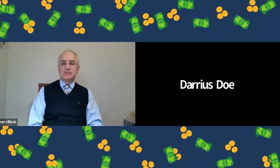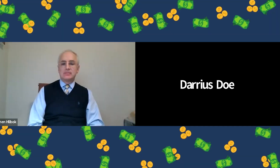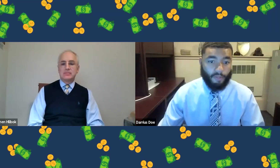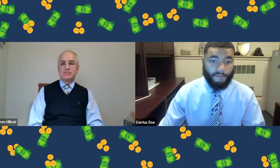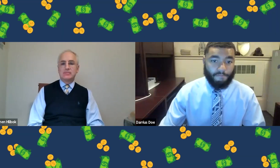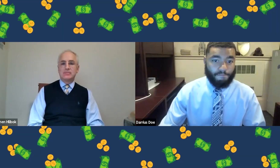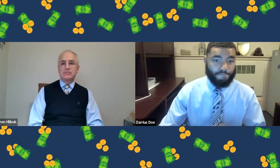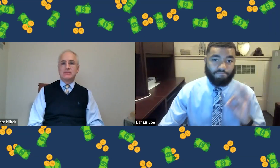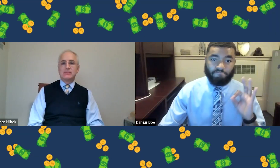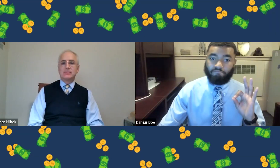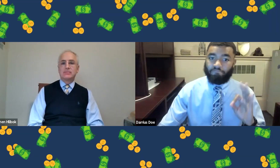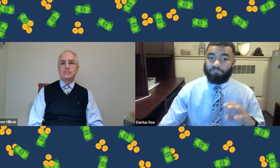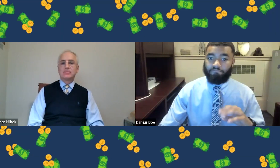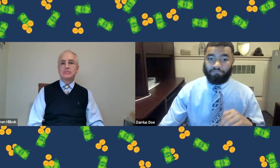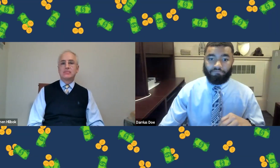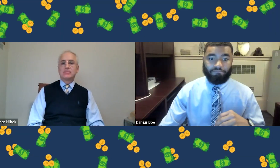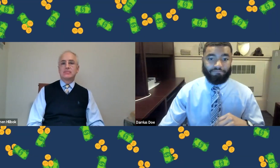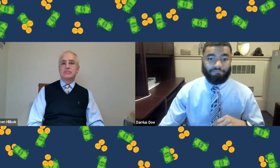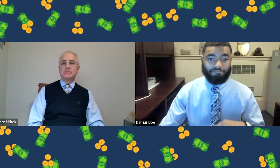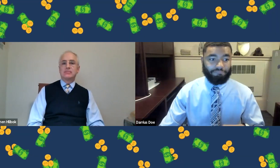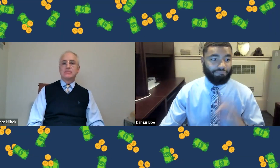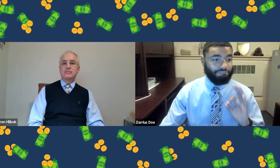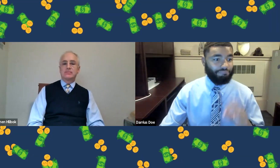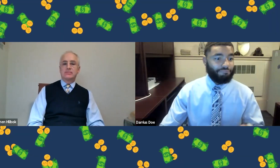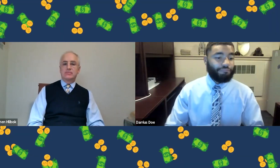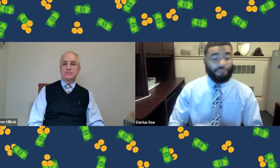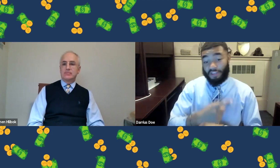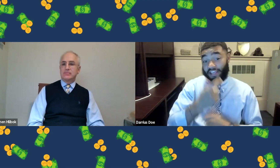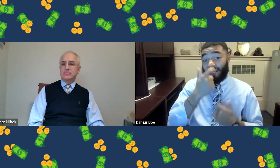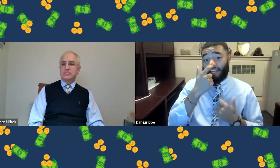the best strategy for you. Great.